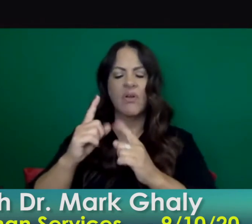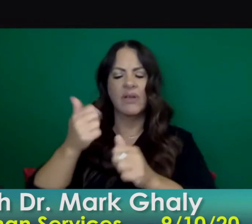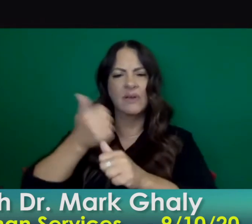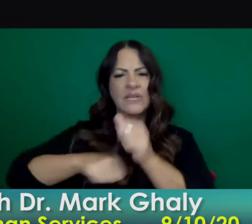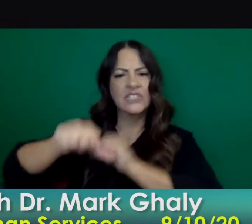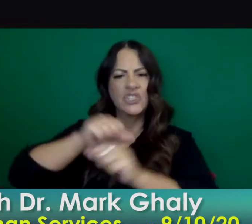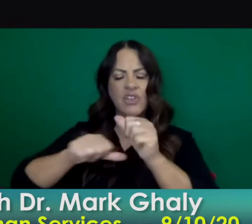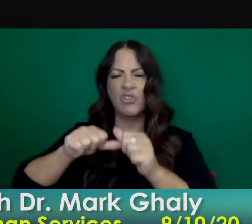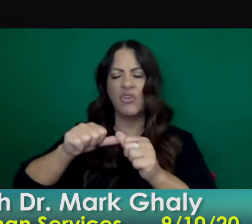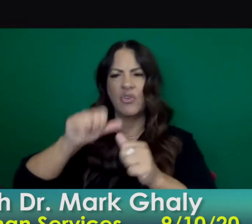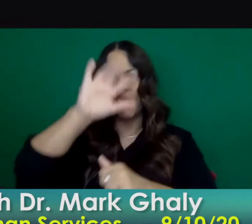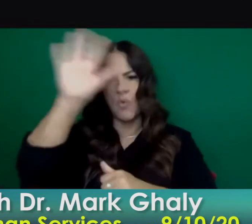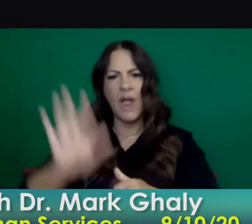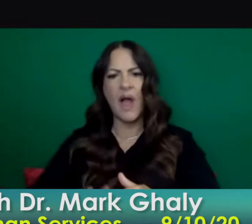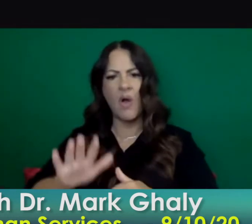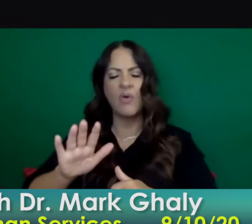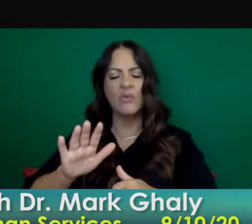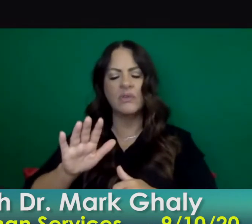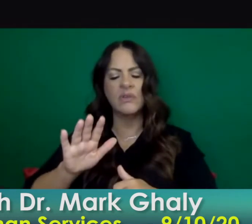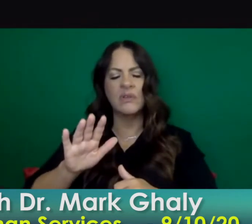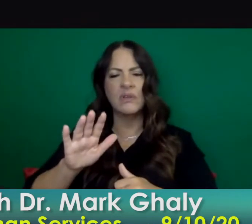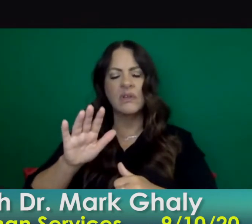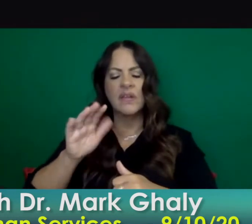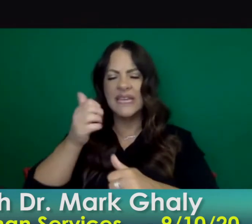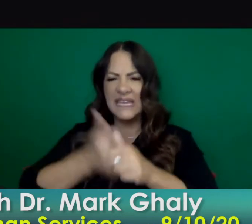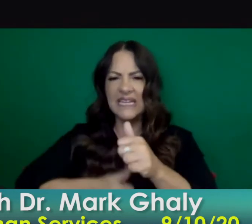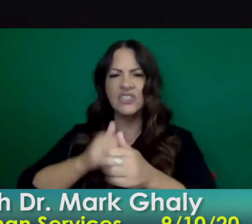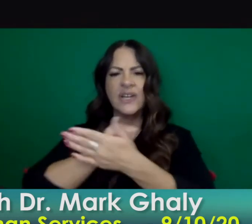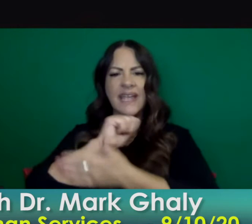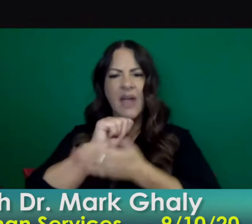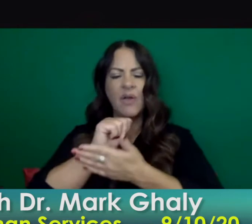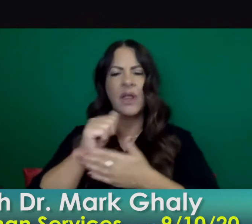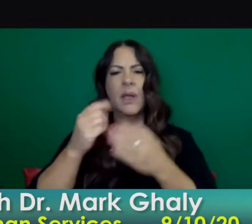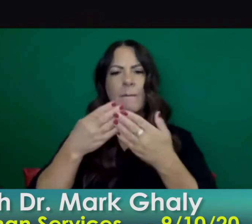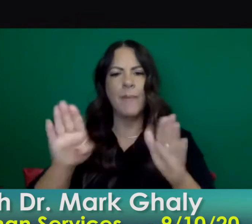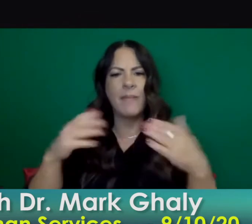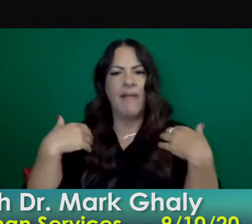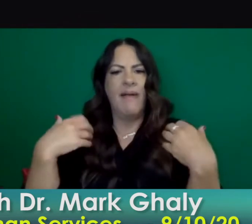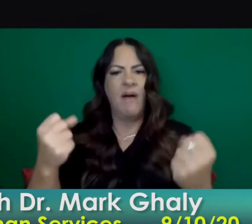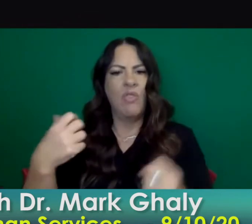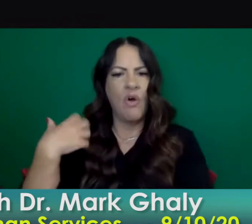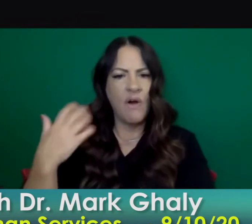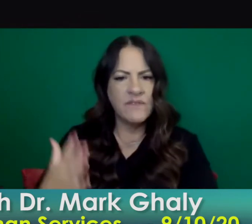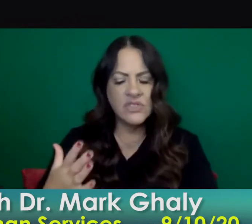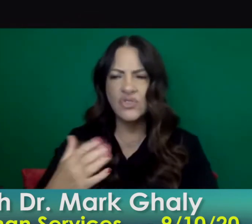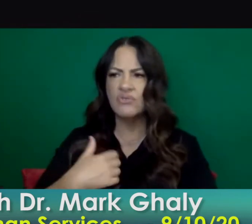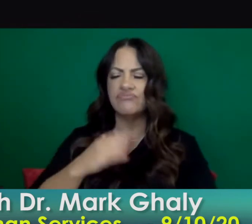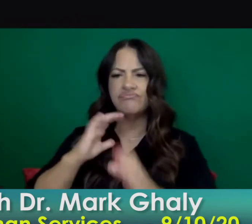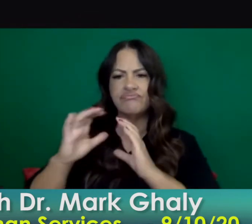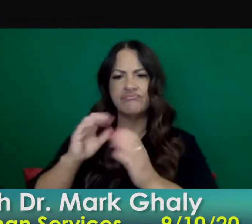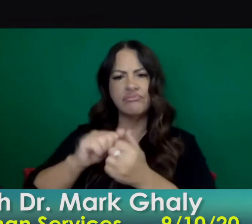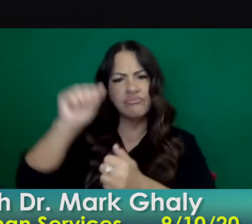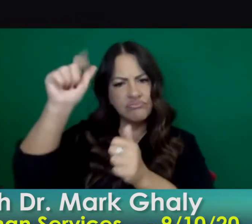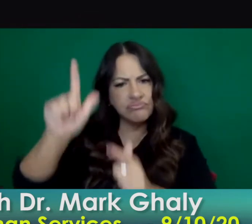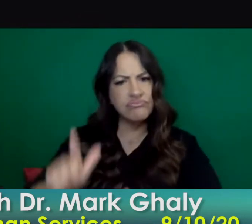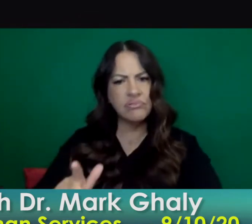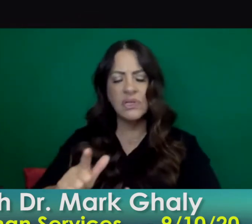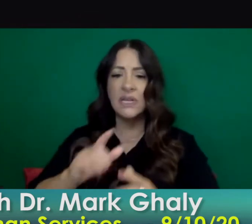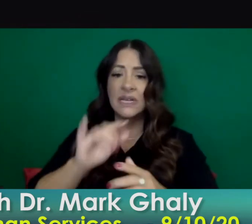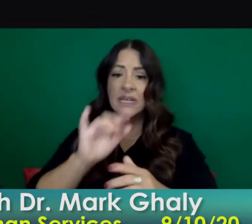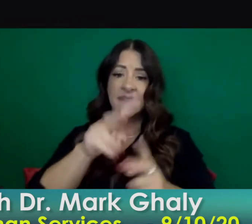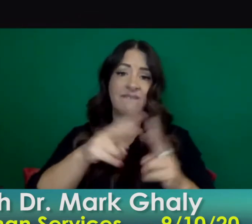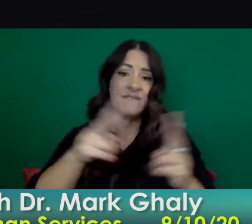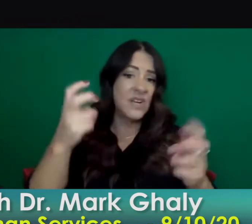our utmost to support our local public health officers i think i want to just acknowledge that it is an extremely tough job